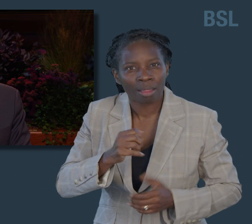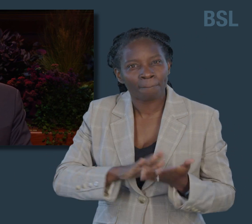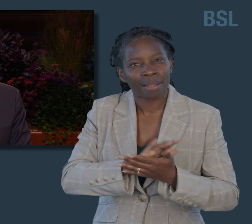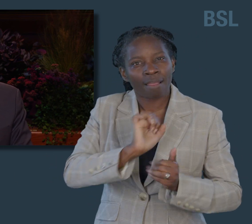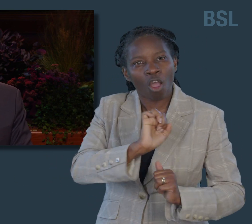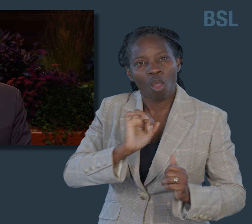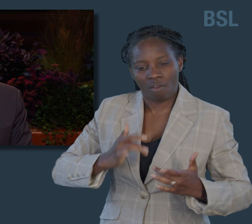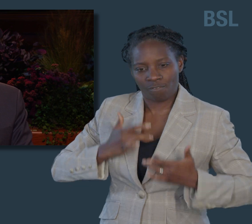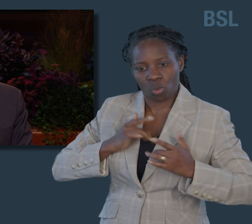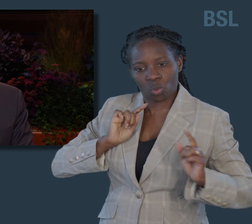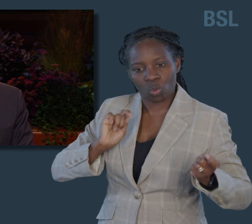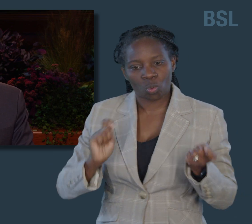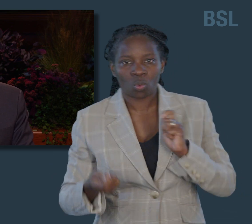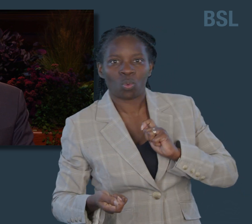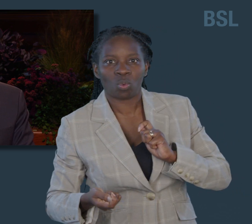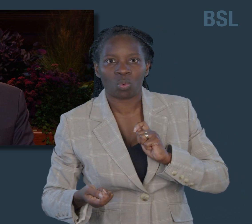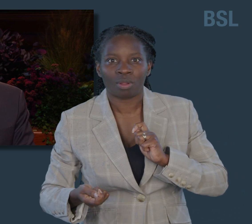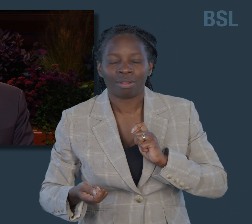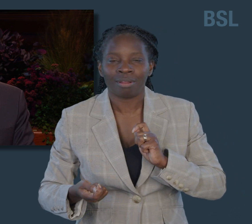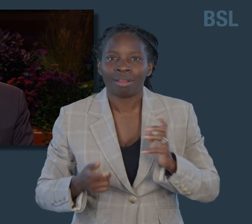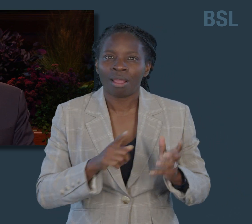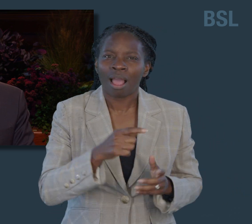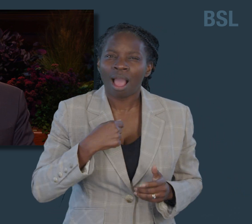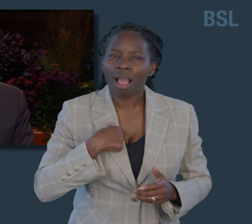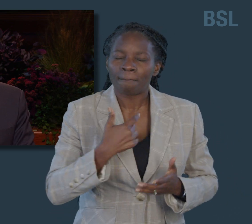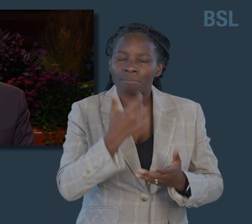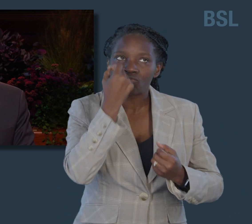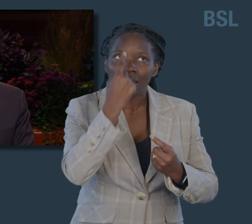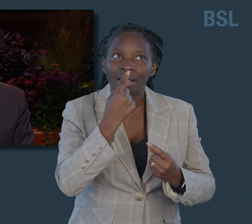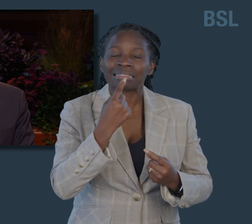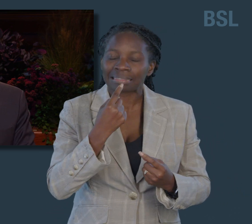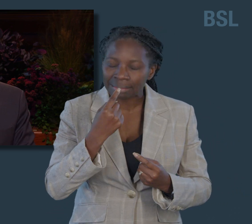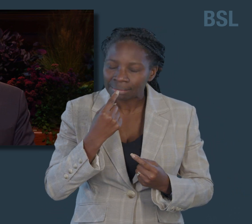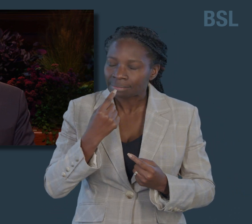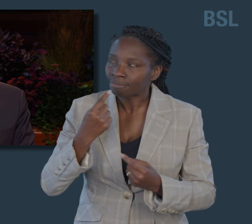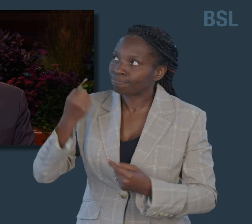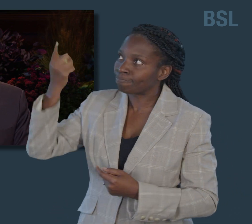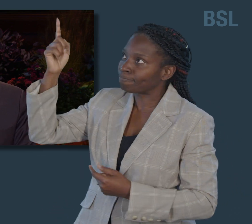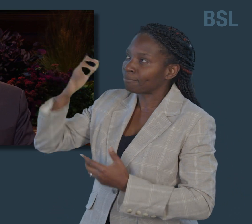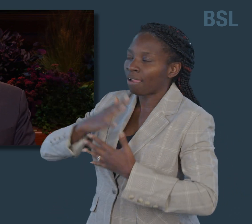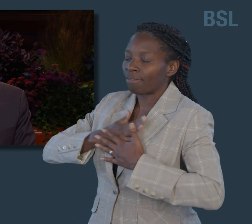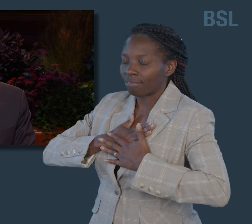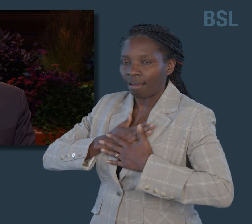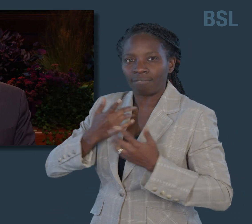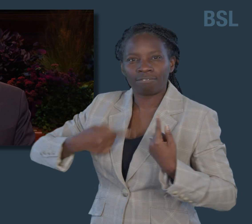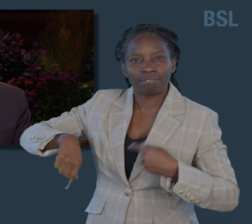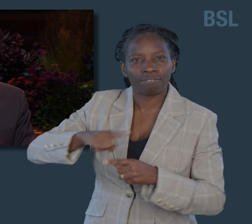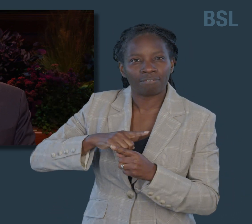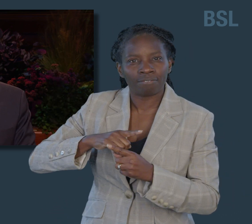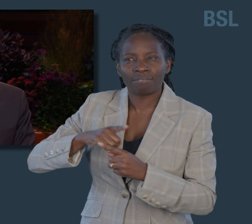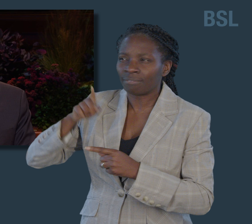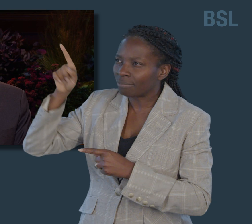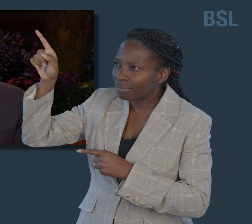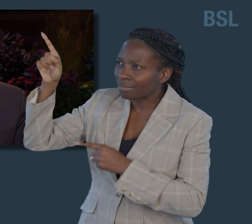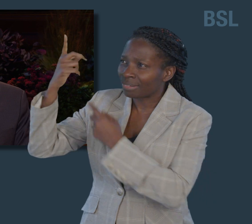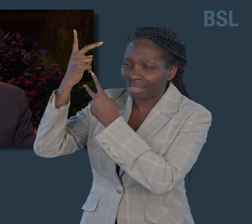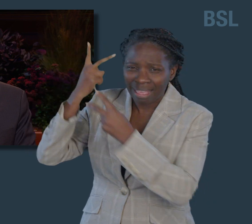She has reminded me that we have a loving Father in Heaven who cares for us wherever we are,